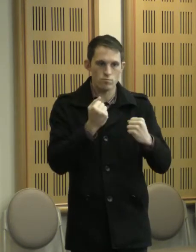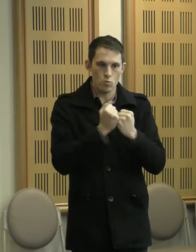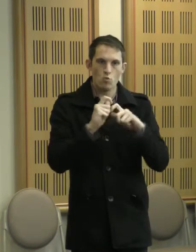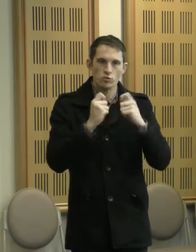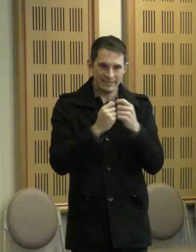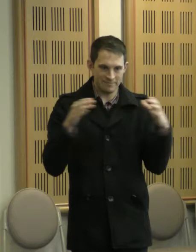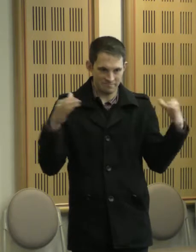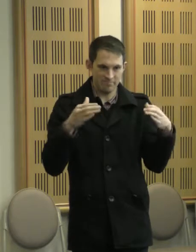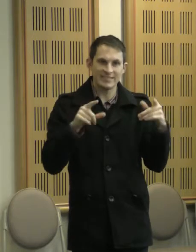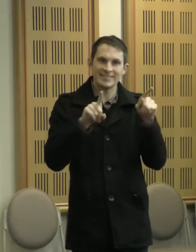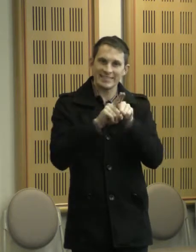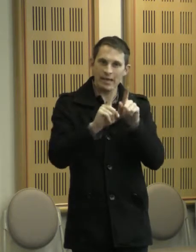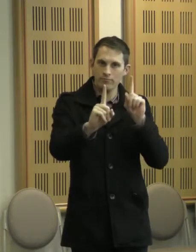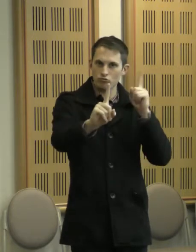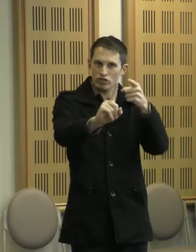direction.